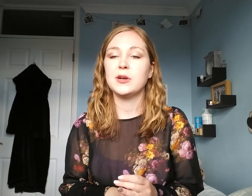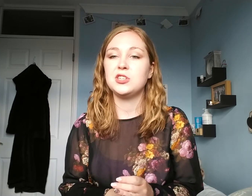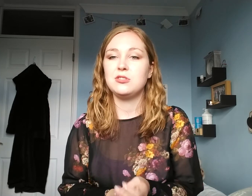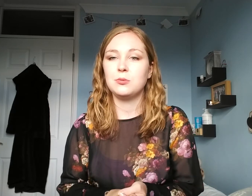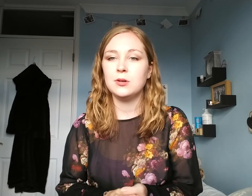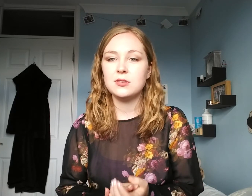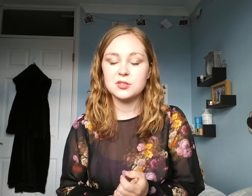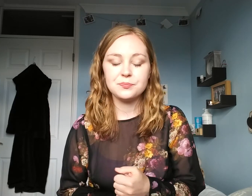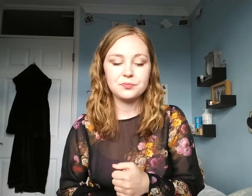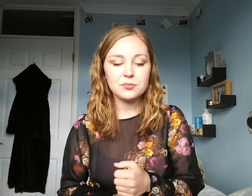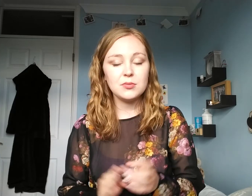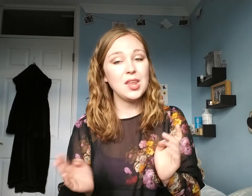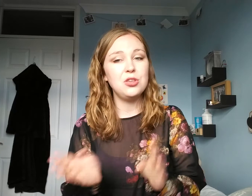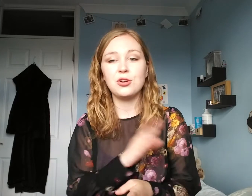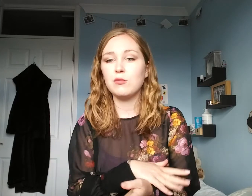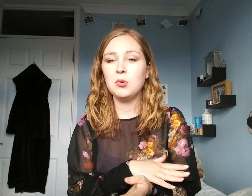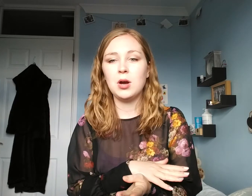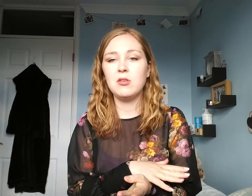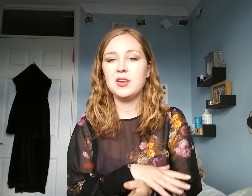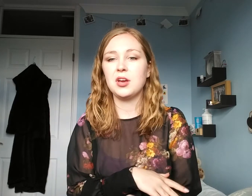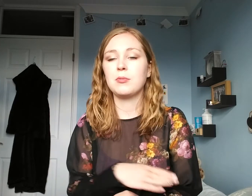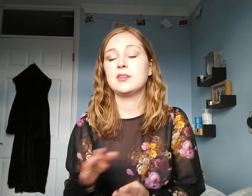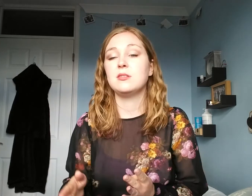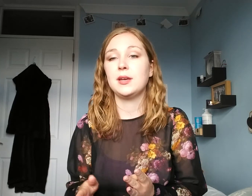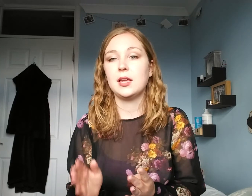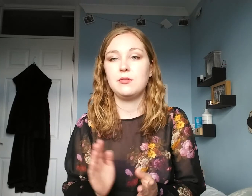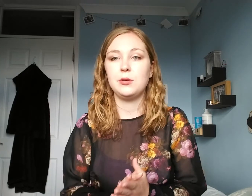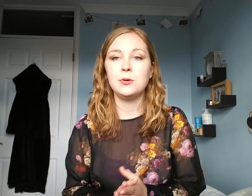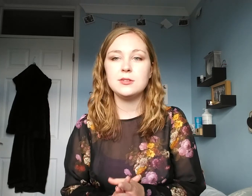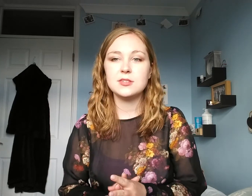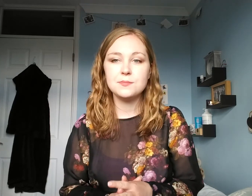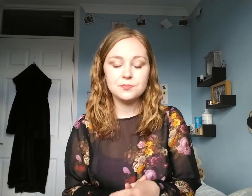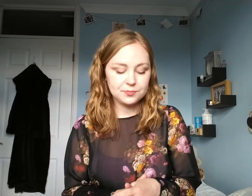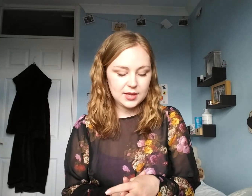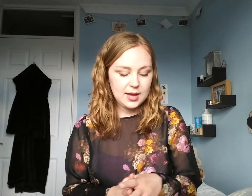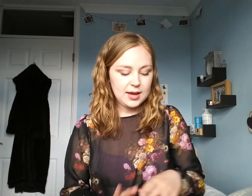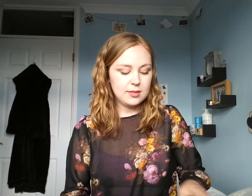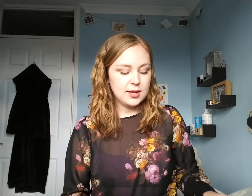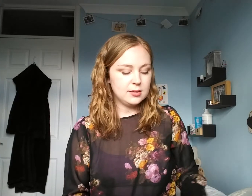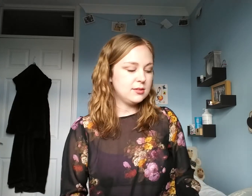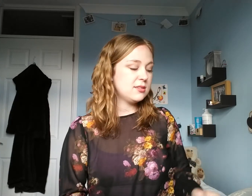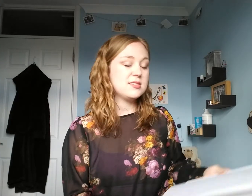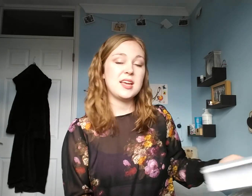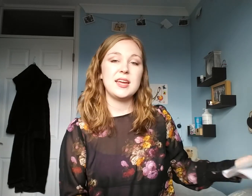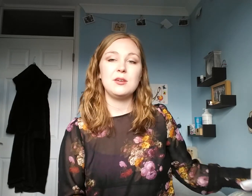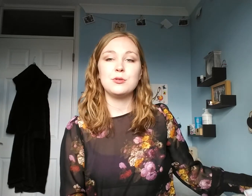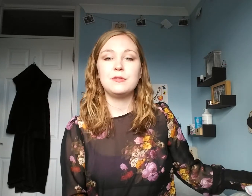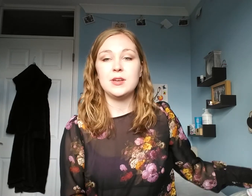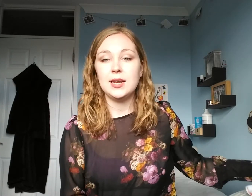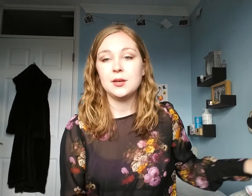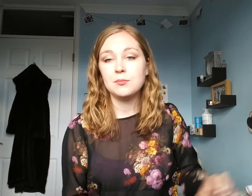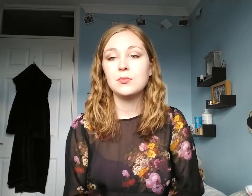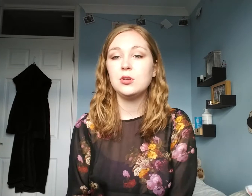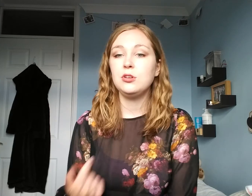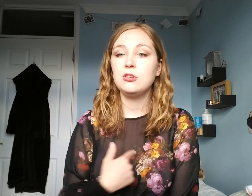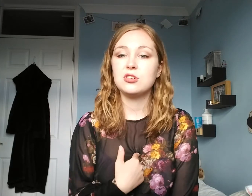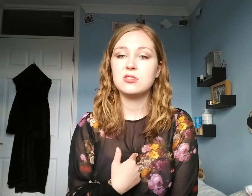much as you want. You can rewind the video, practice them again if you want. And then, to say how you're feeling, you just